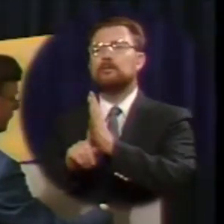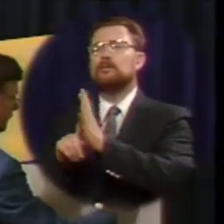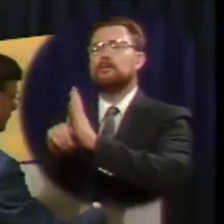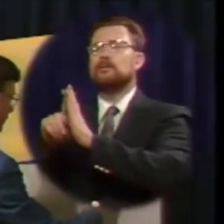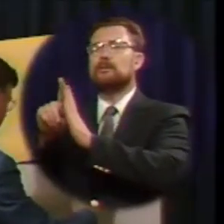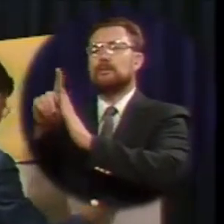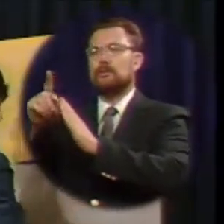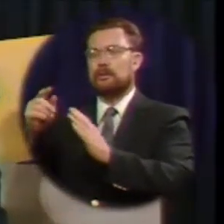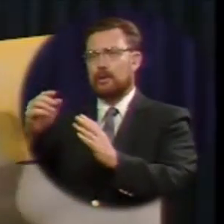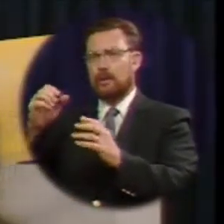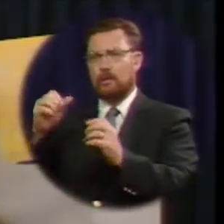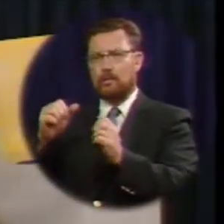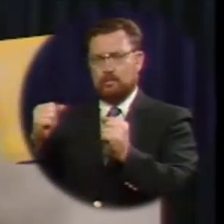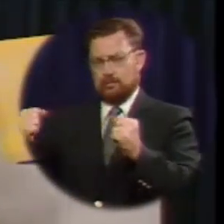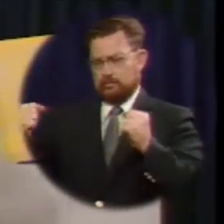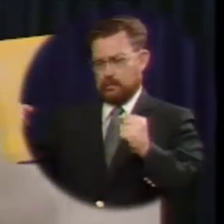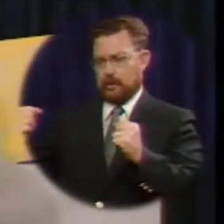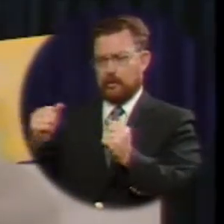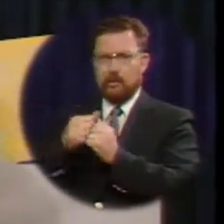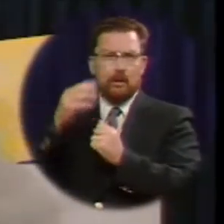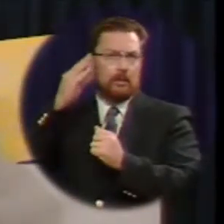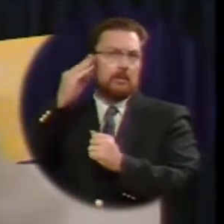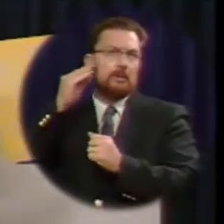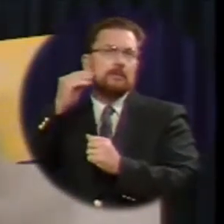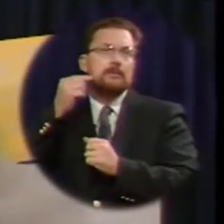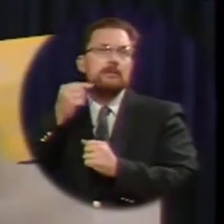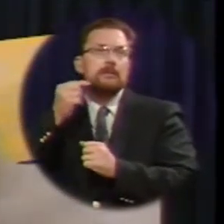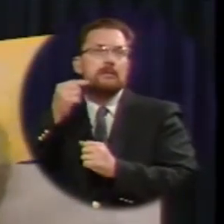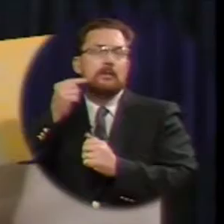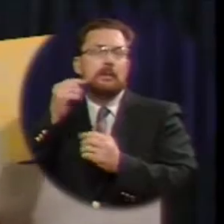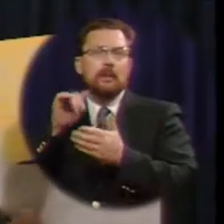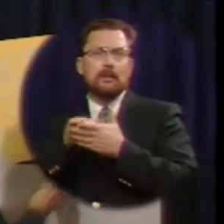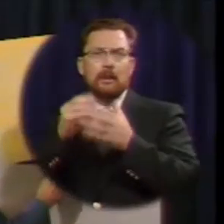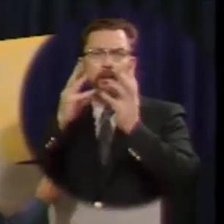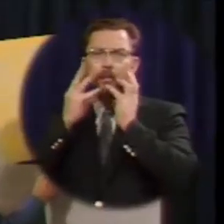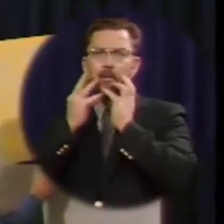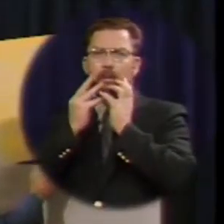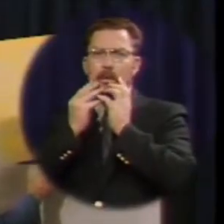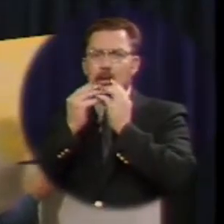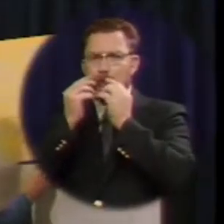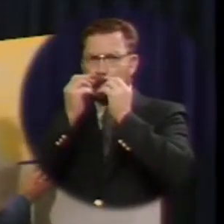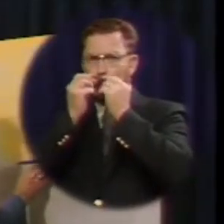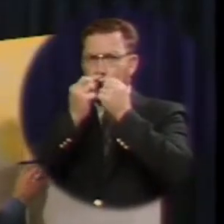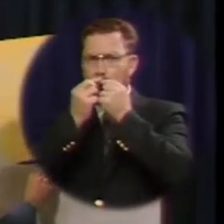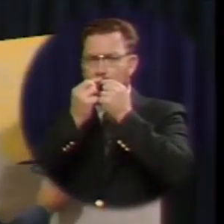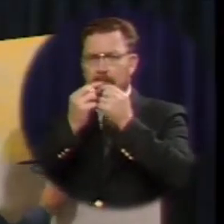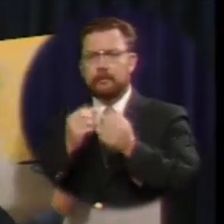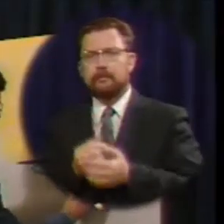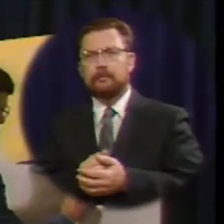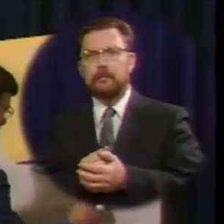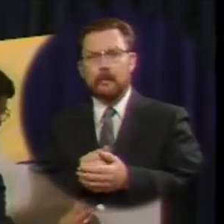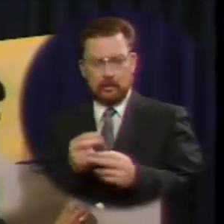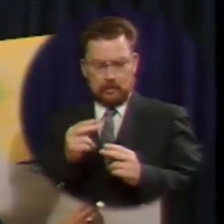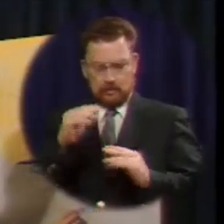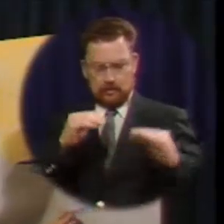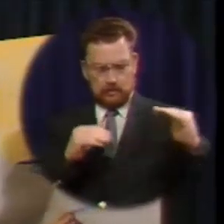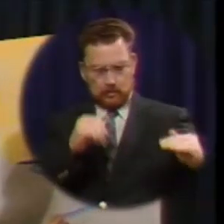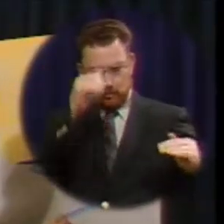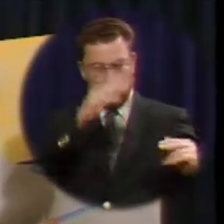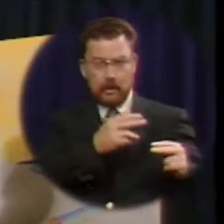massive with sideburns that blended into a heavy mustache the short man was Dwight L Moody